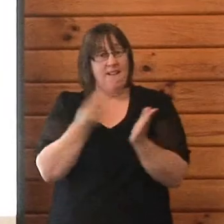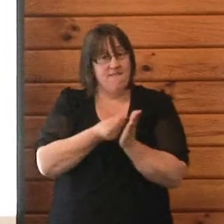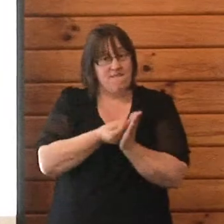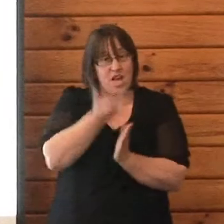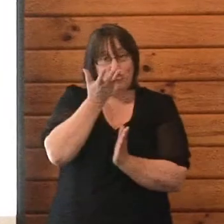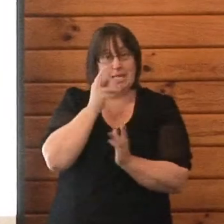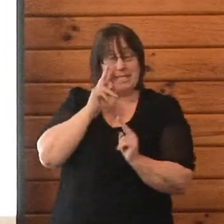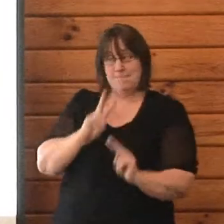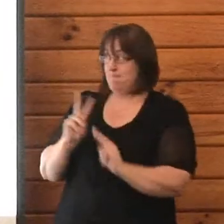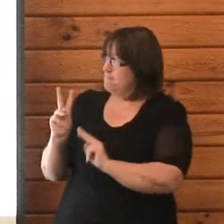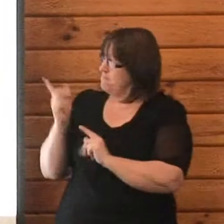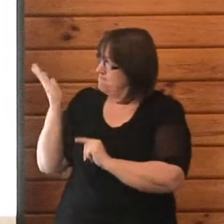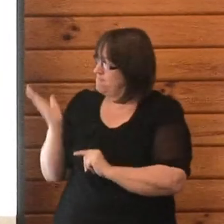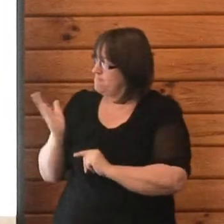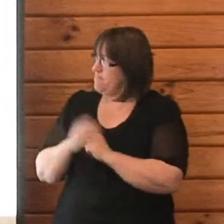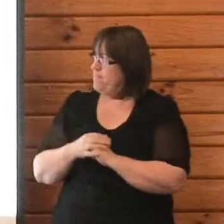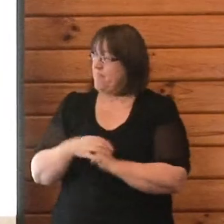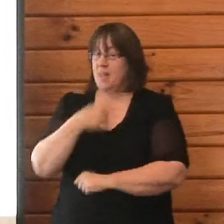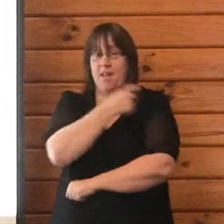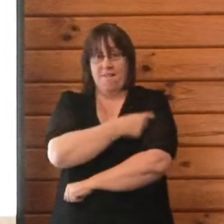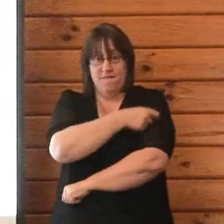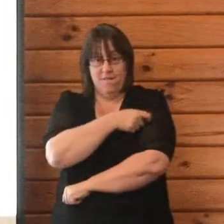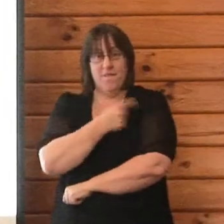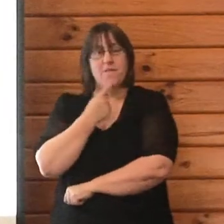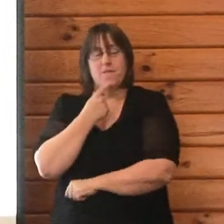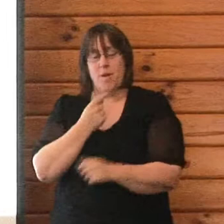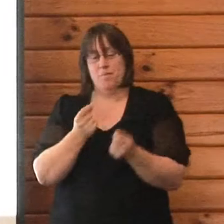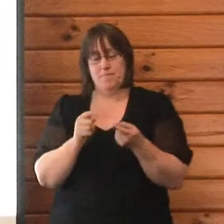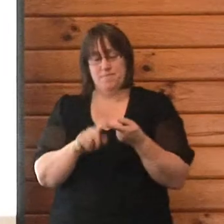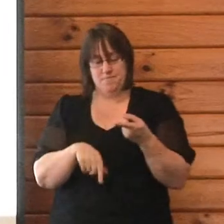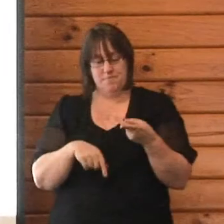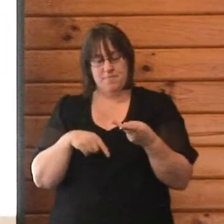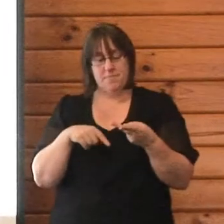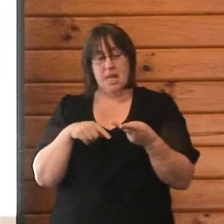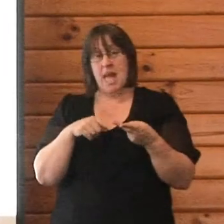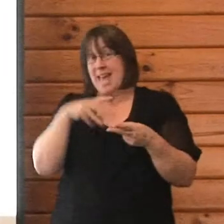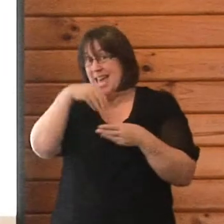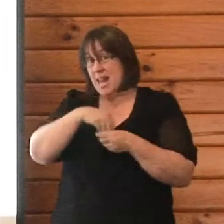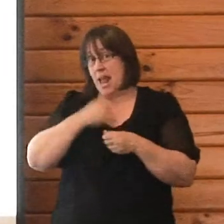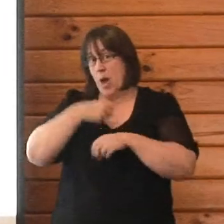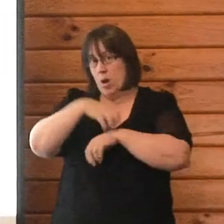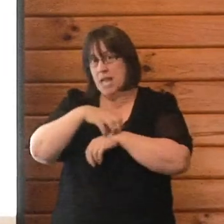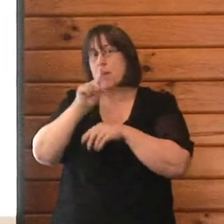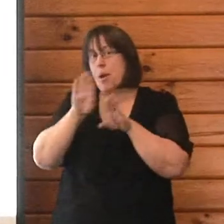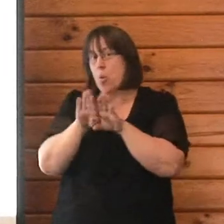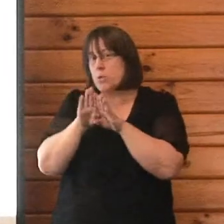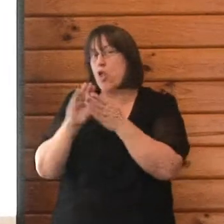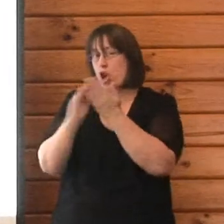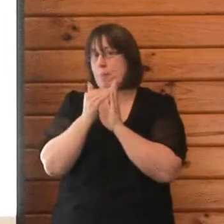We offer first aid training both at the Red Cross and out in the community. We provide meals on